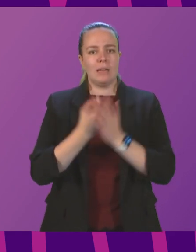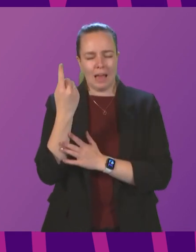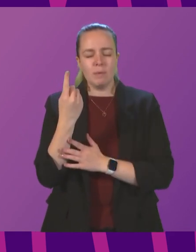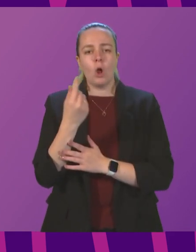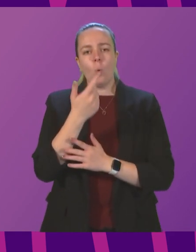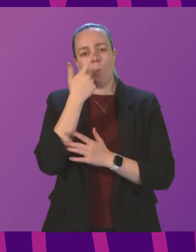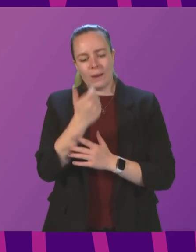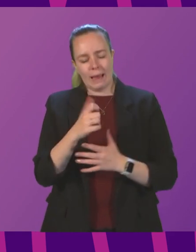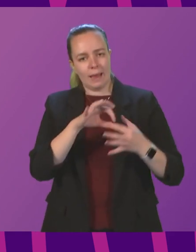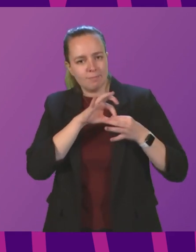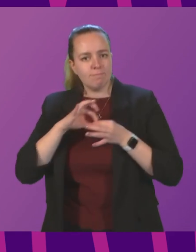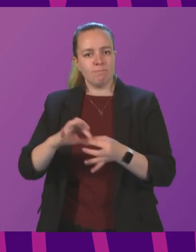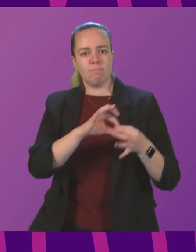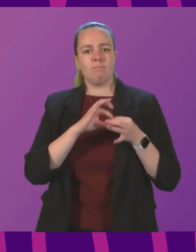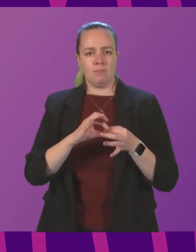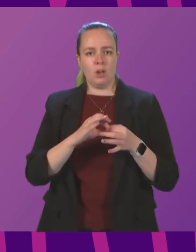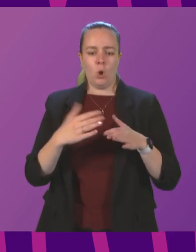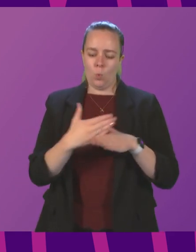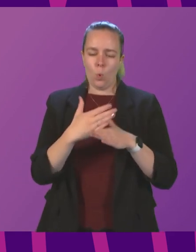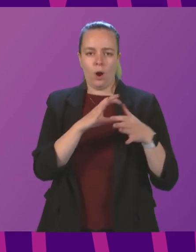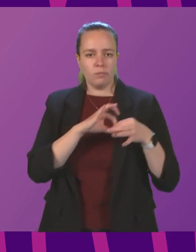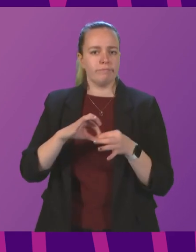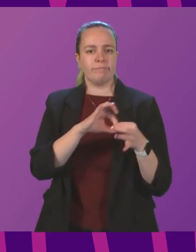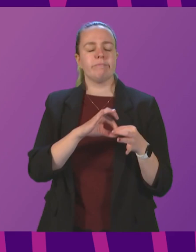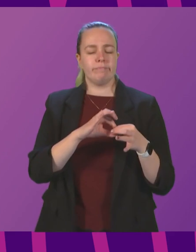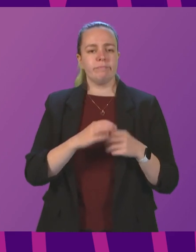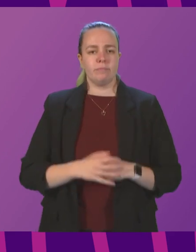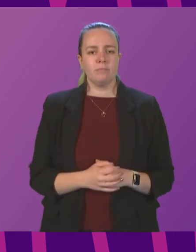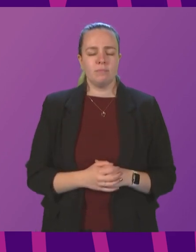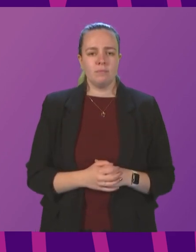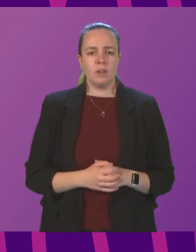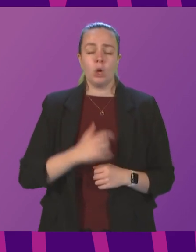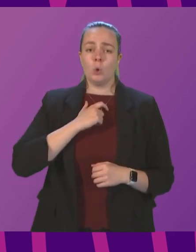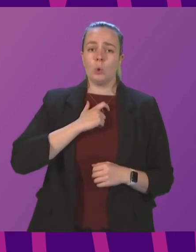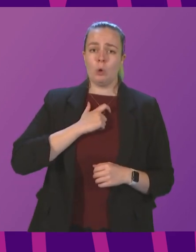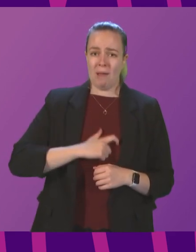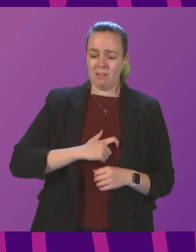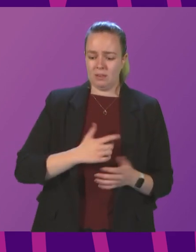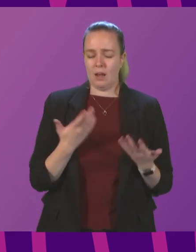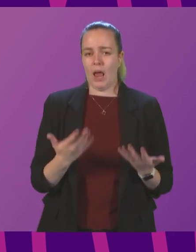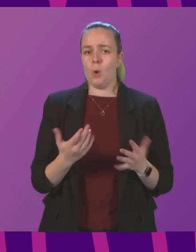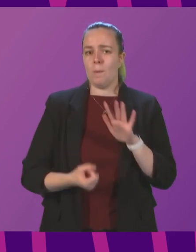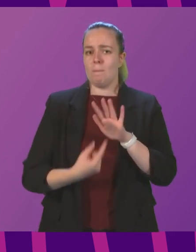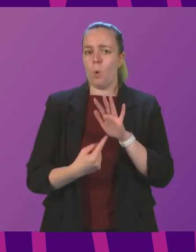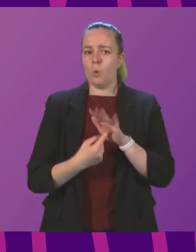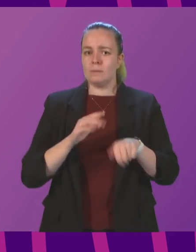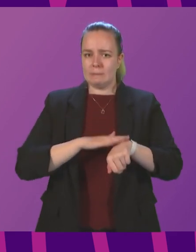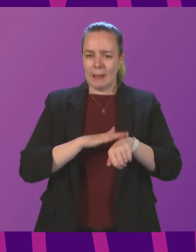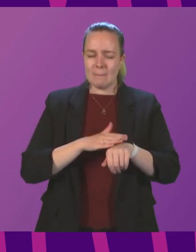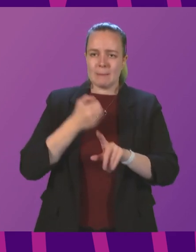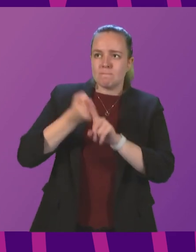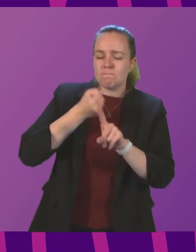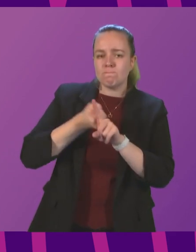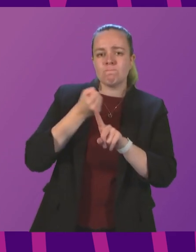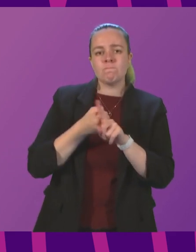can come together and work to overcome it. Humanity is at a pivotal point in the fight against climate